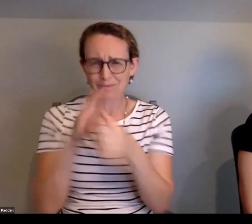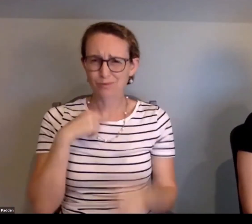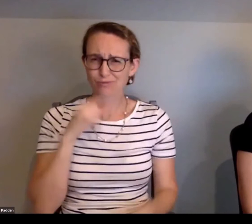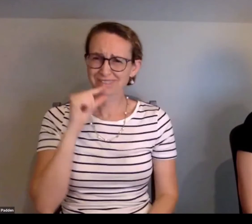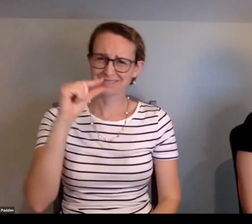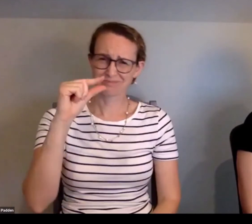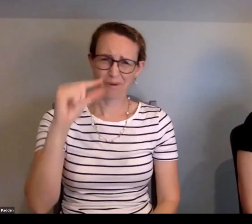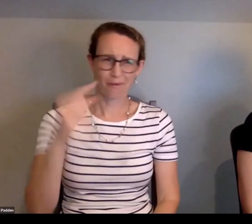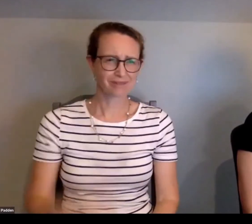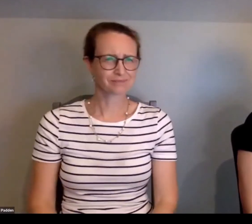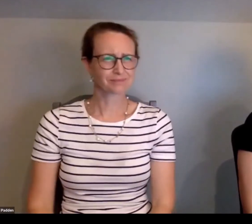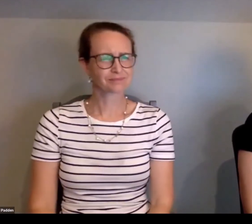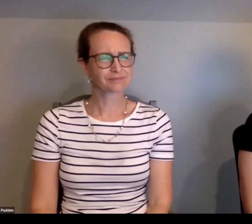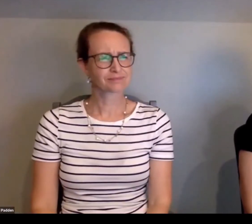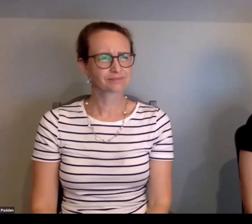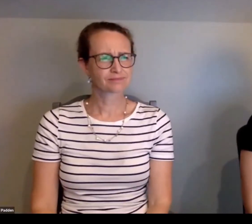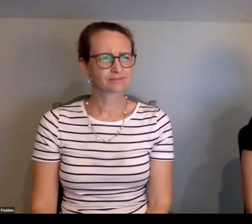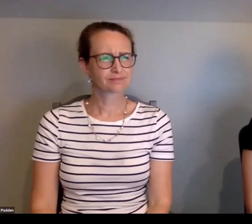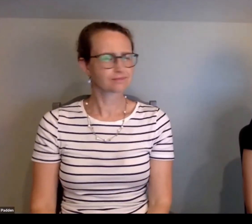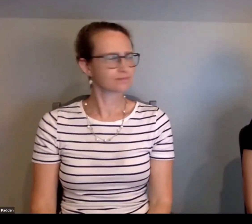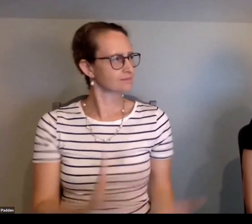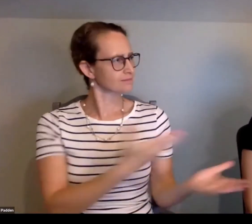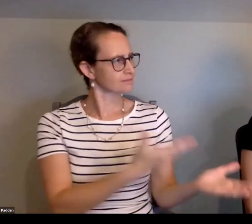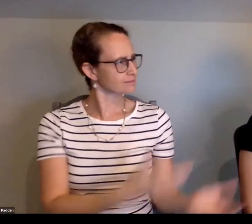than all of us who are so small.